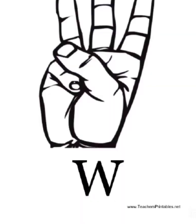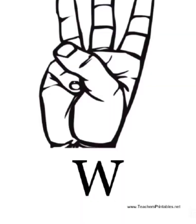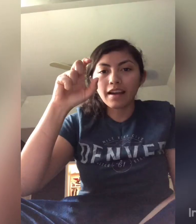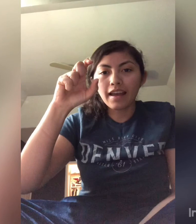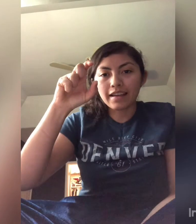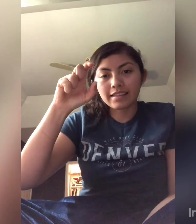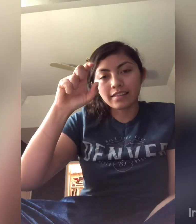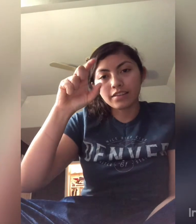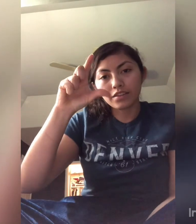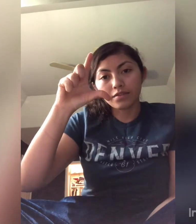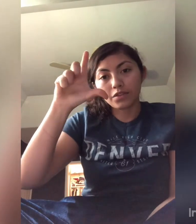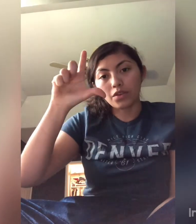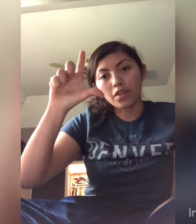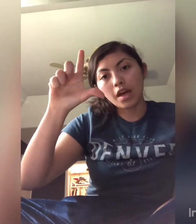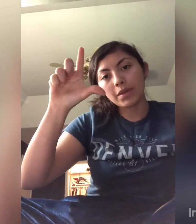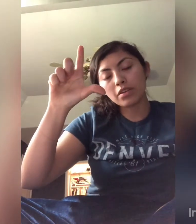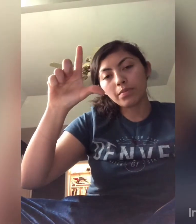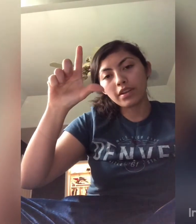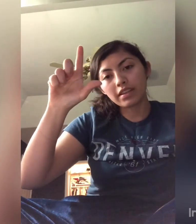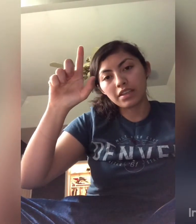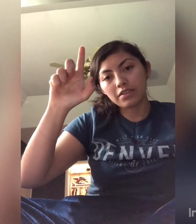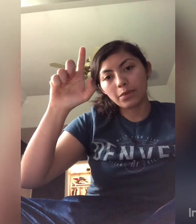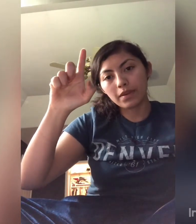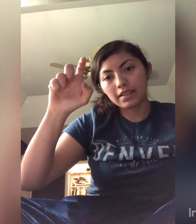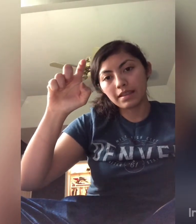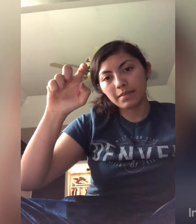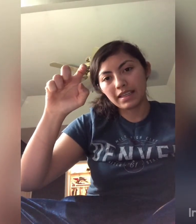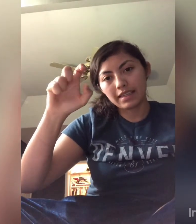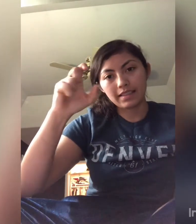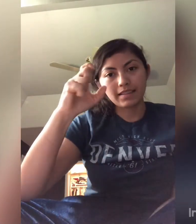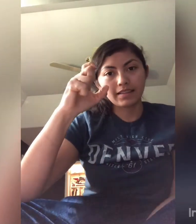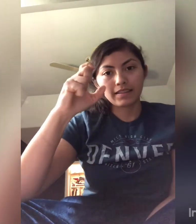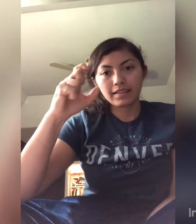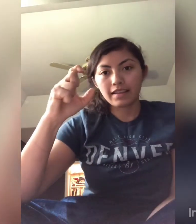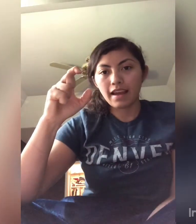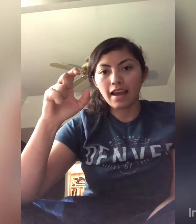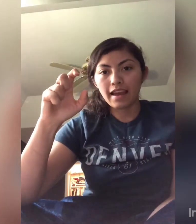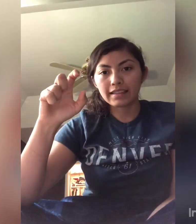Z. Your thumb and your pointer and you squeeze them in. X.